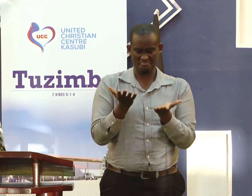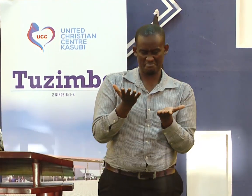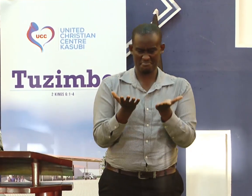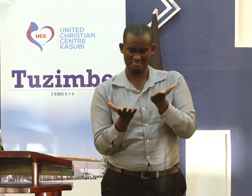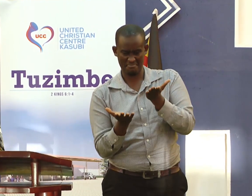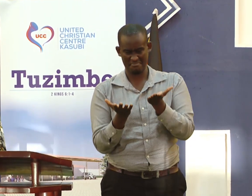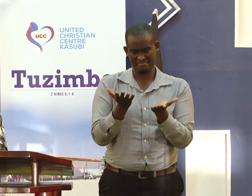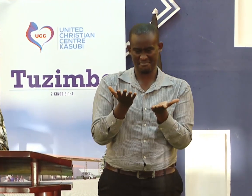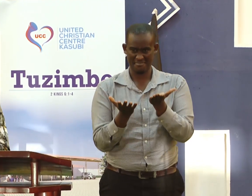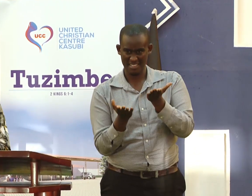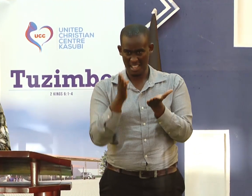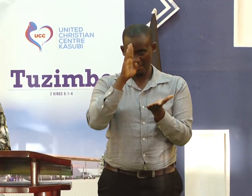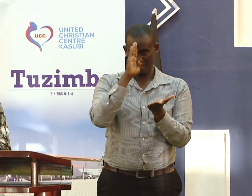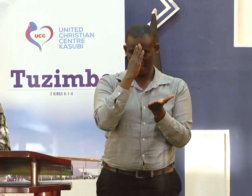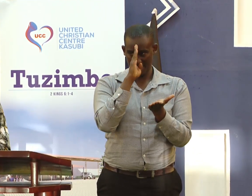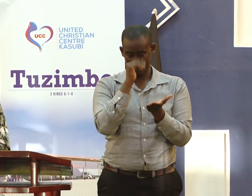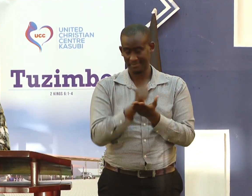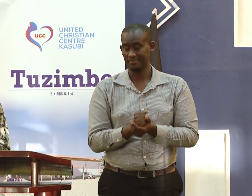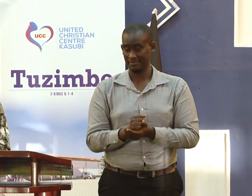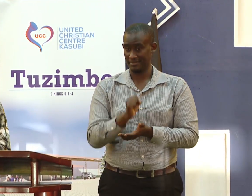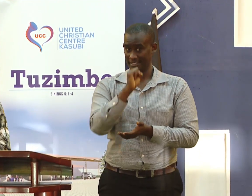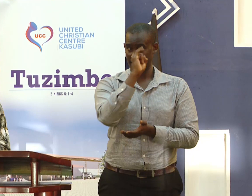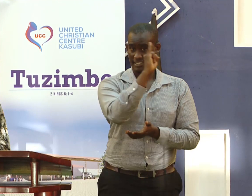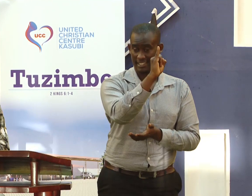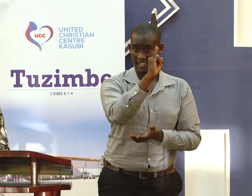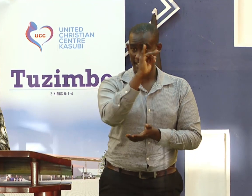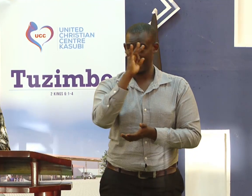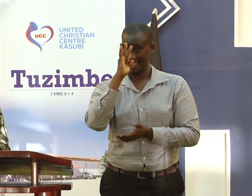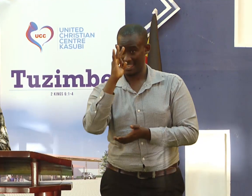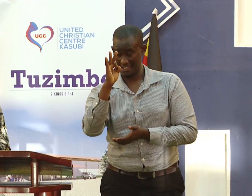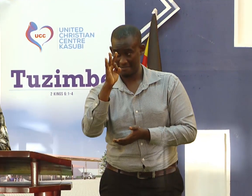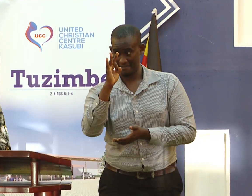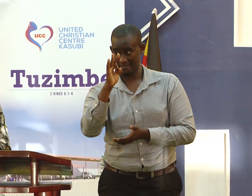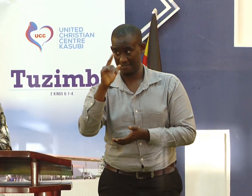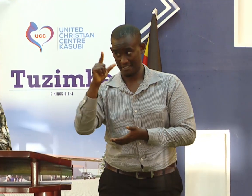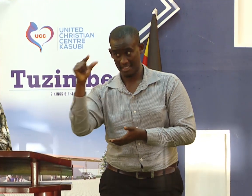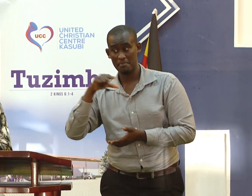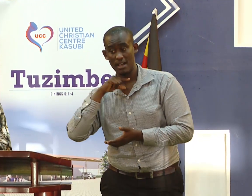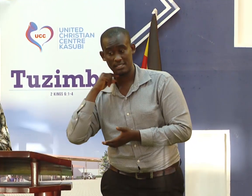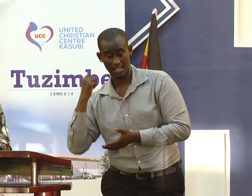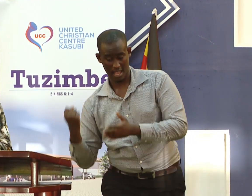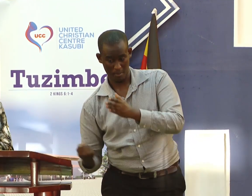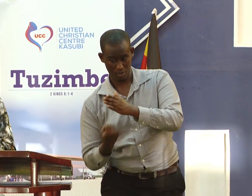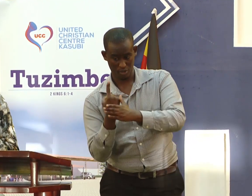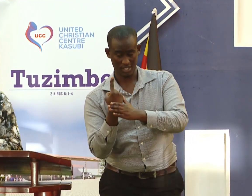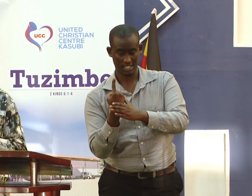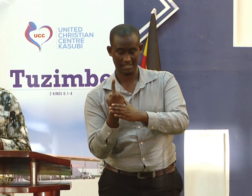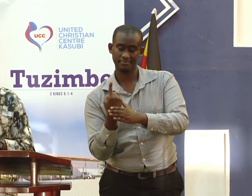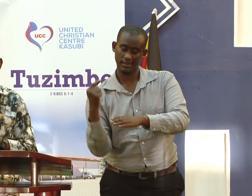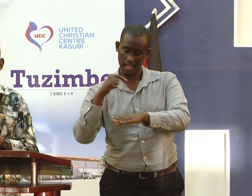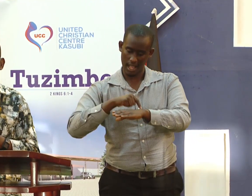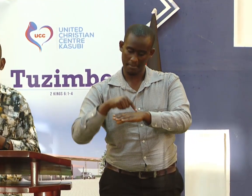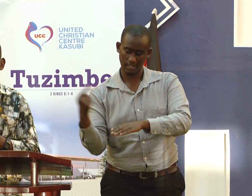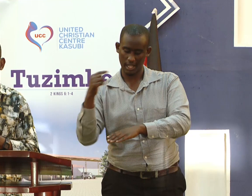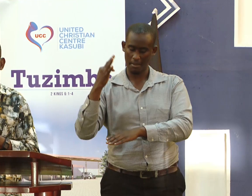she gets time,